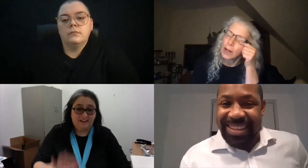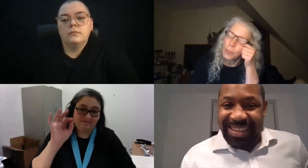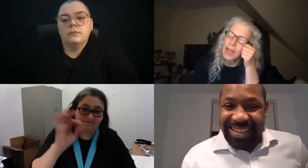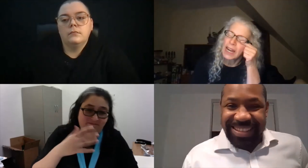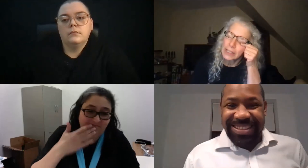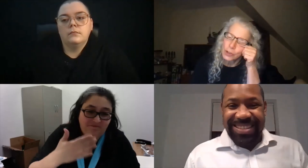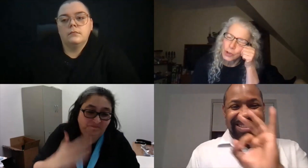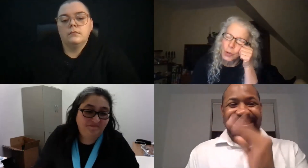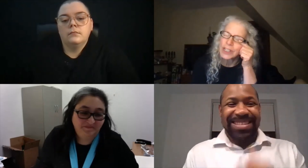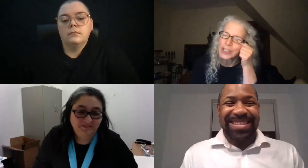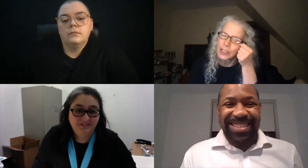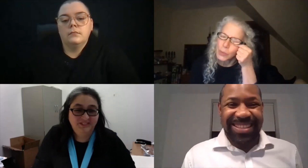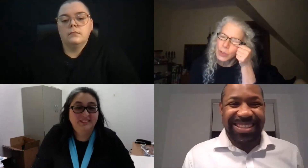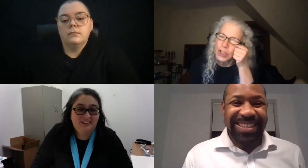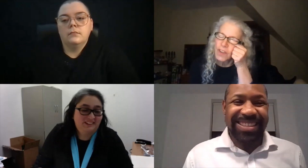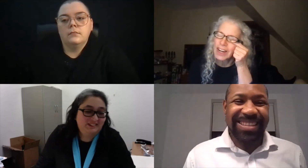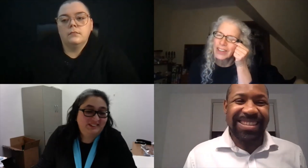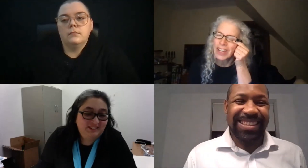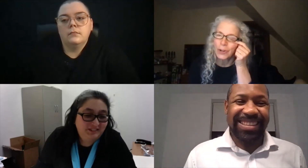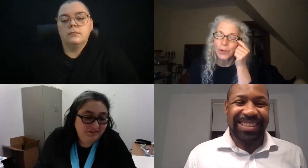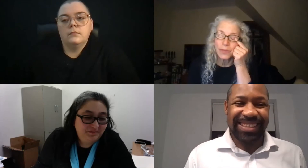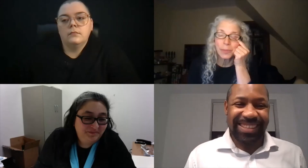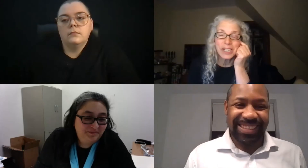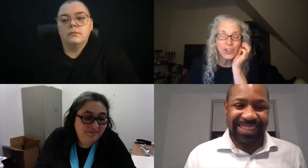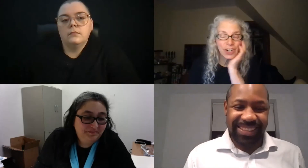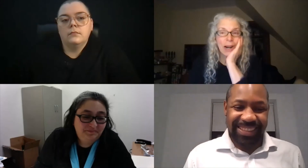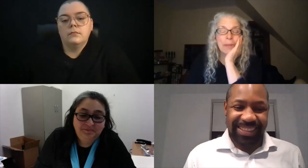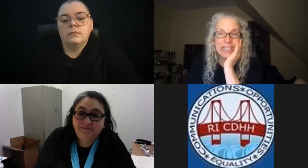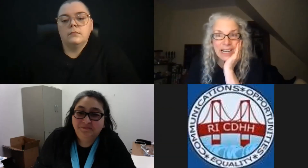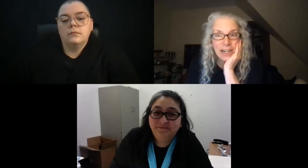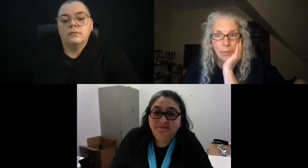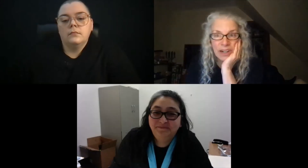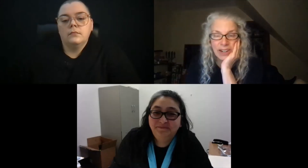I hope that answers your question because we just found out that new information and I'm excited about it.